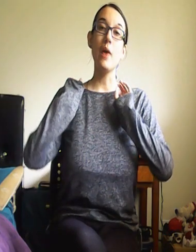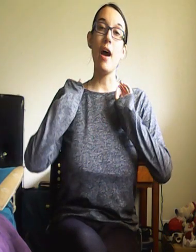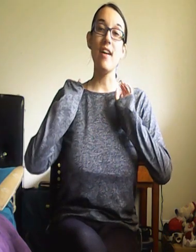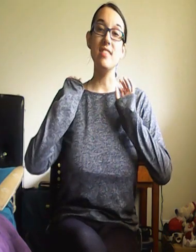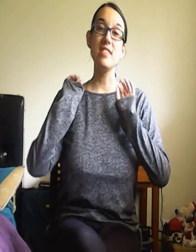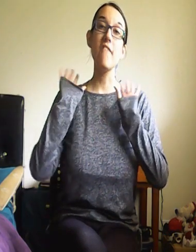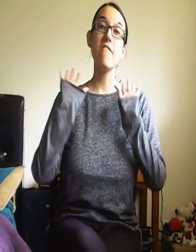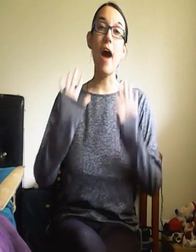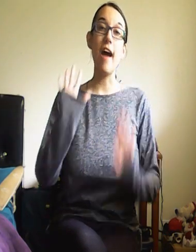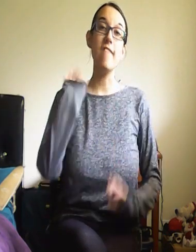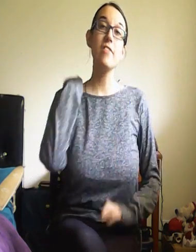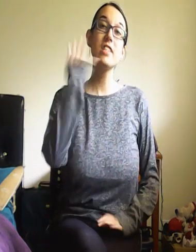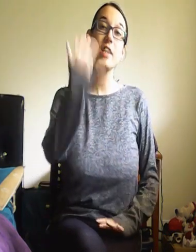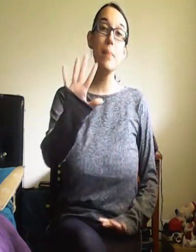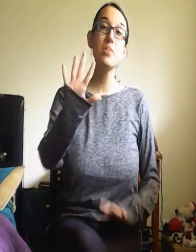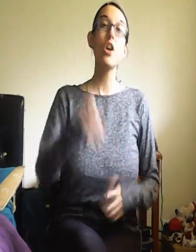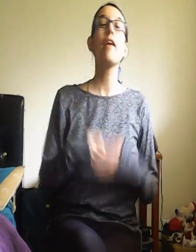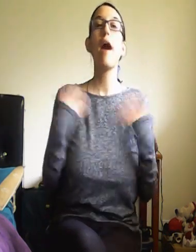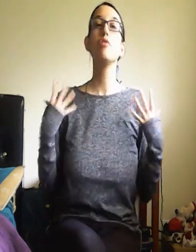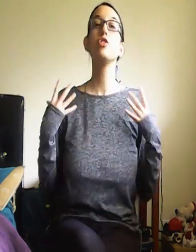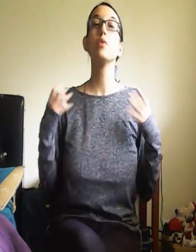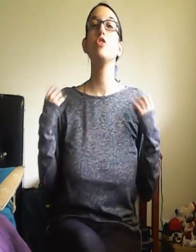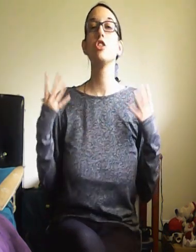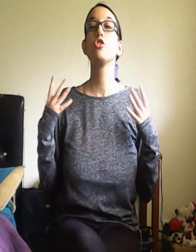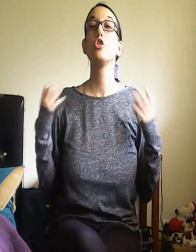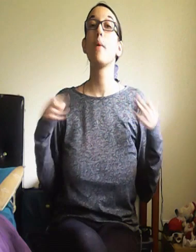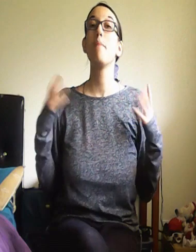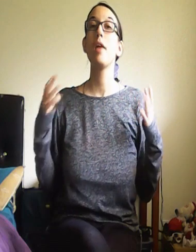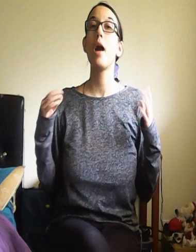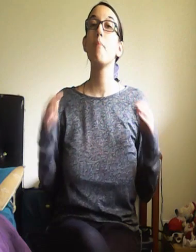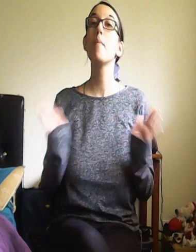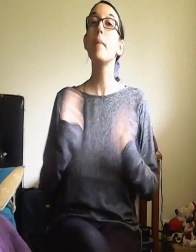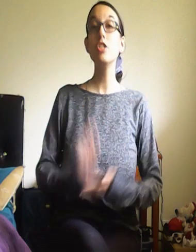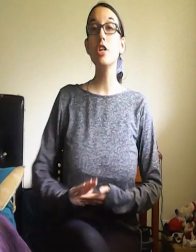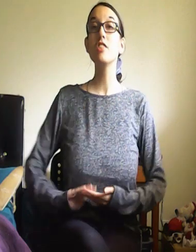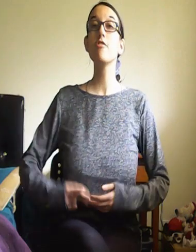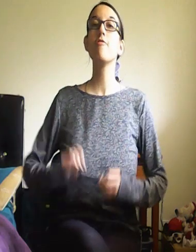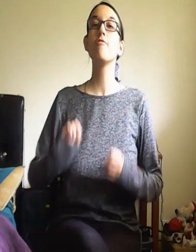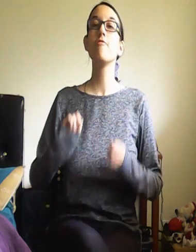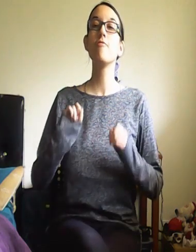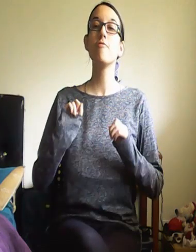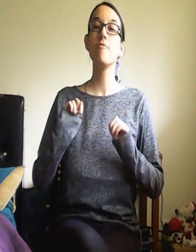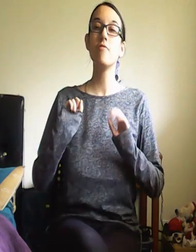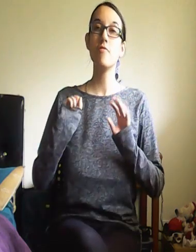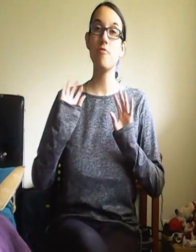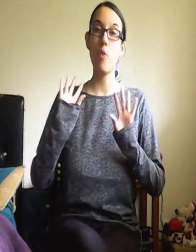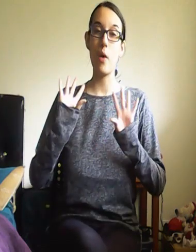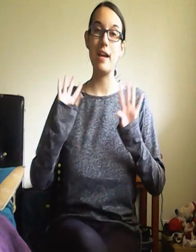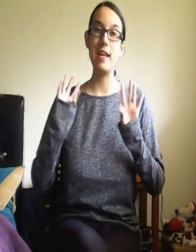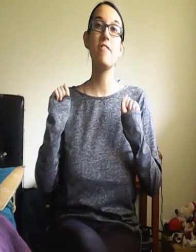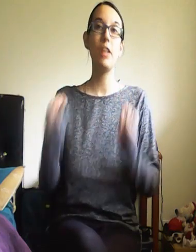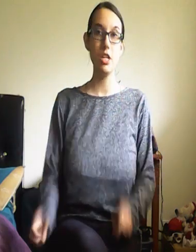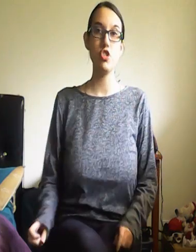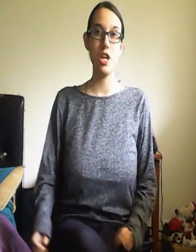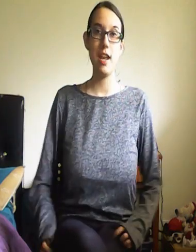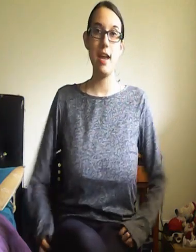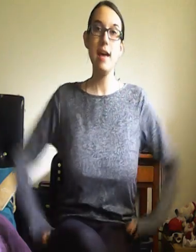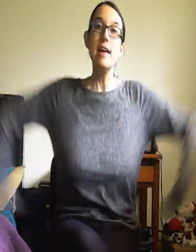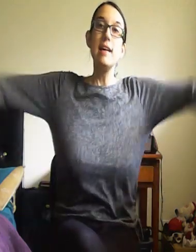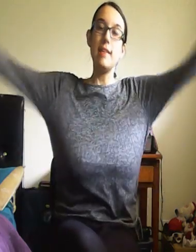guys five tips on how to adjust your makeup budget for pletion. Now